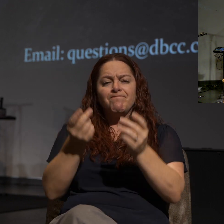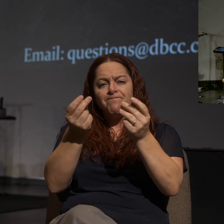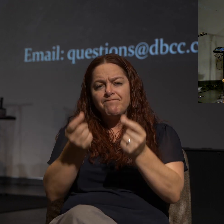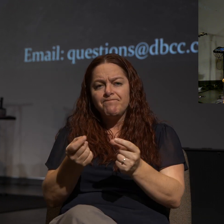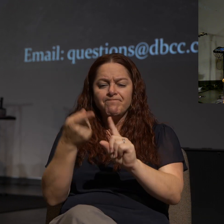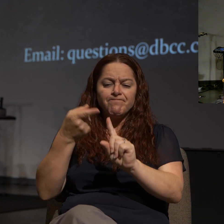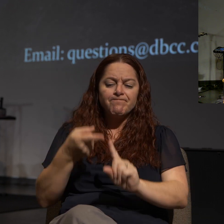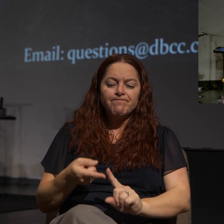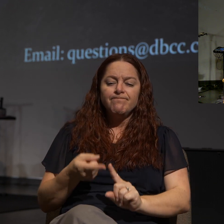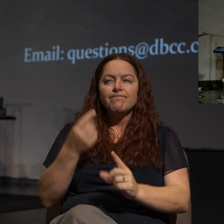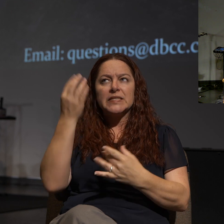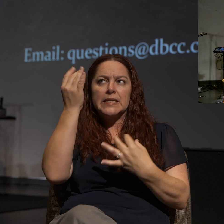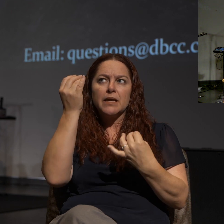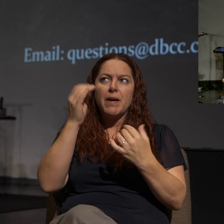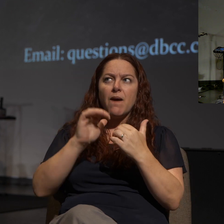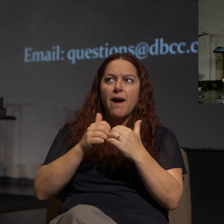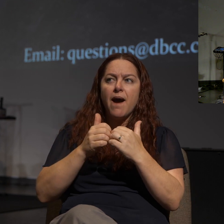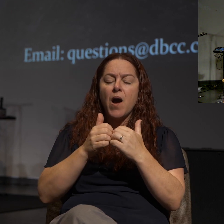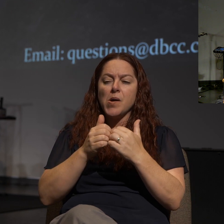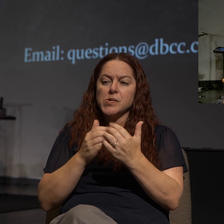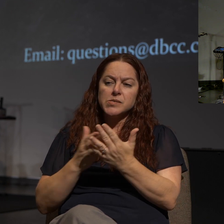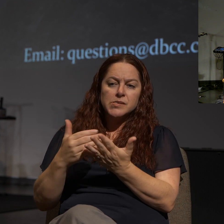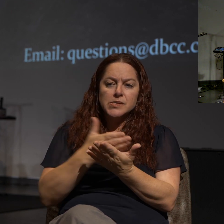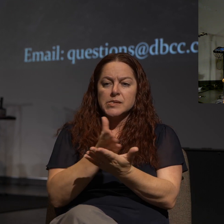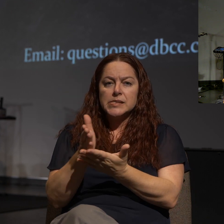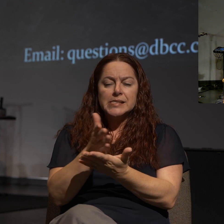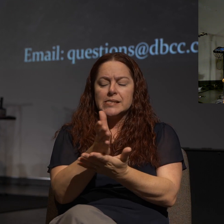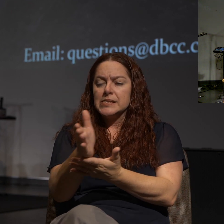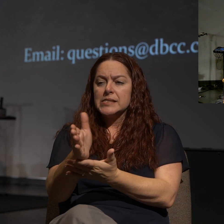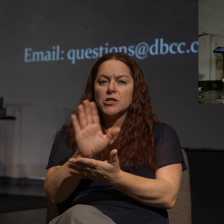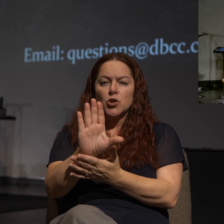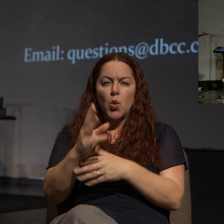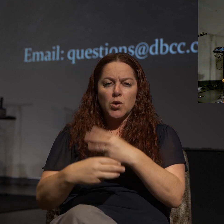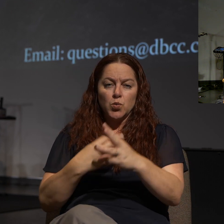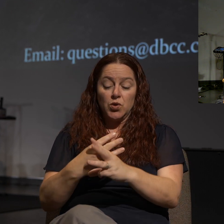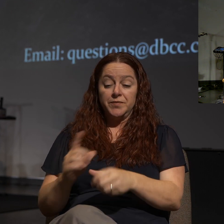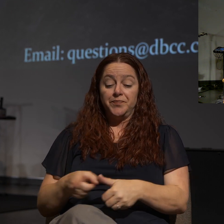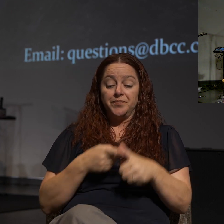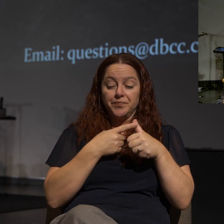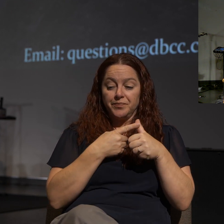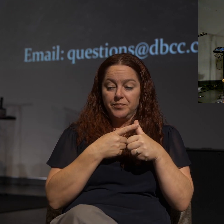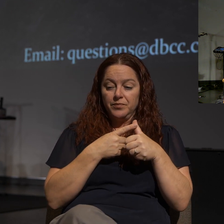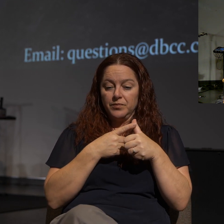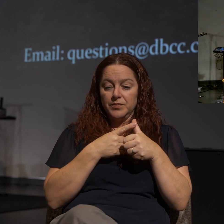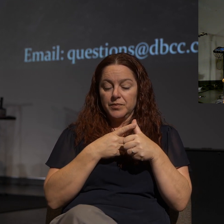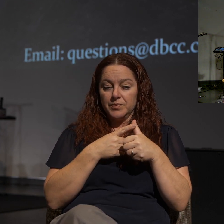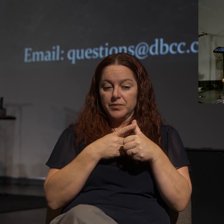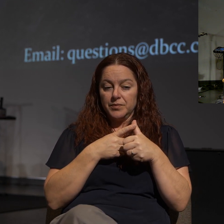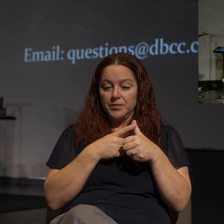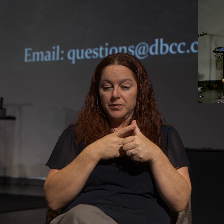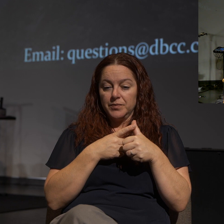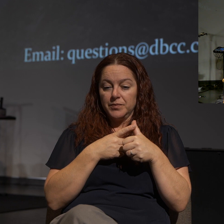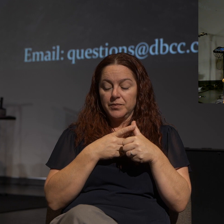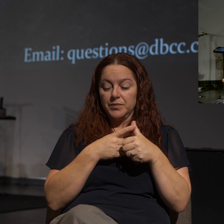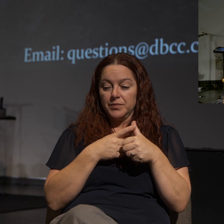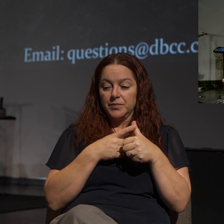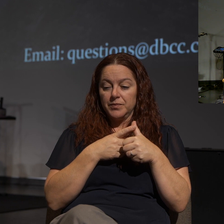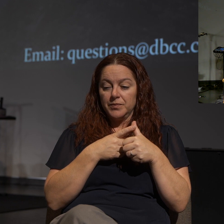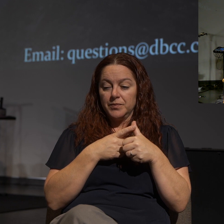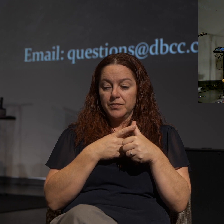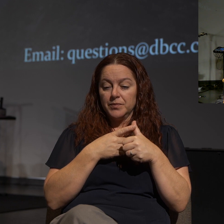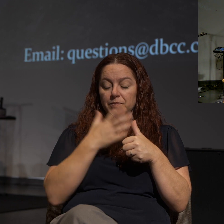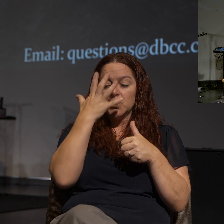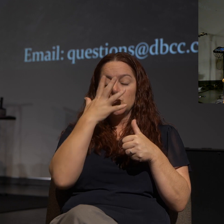winsomeness as you navigate through your world. First, let's talk about the posture of winsomeness for just a few short minutes.